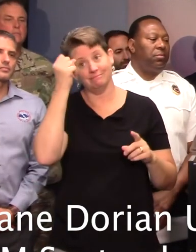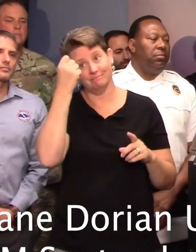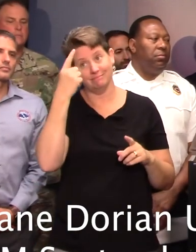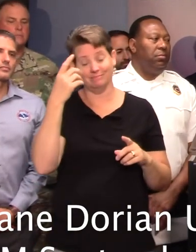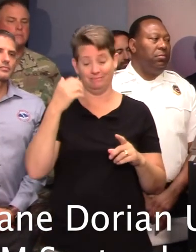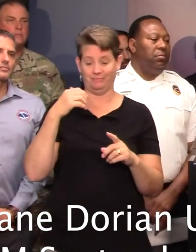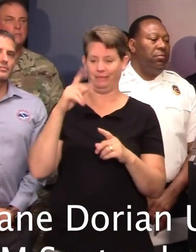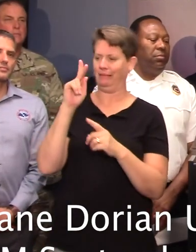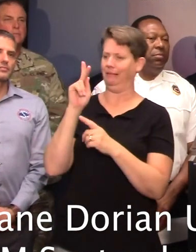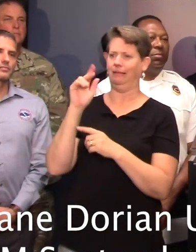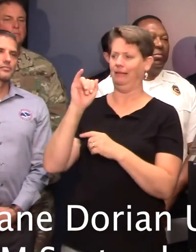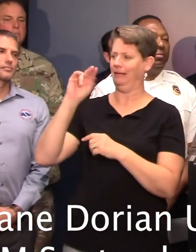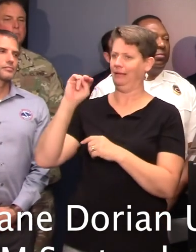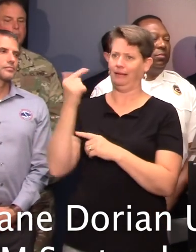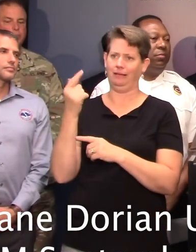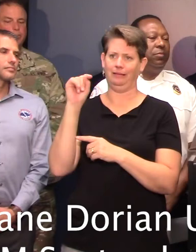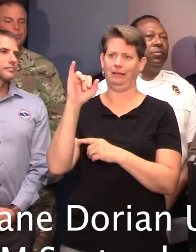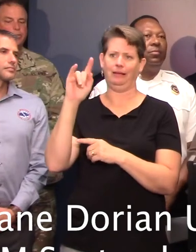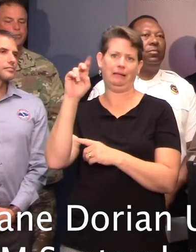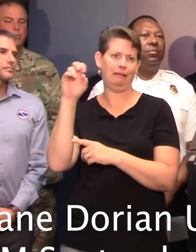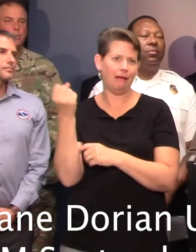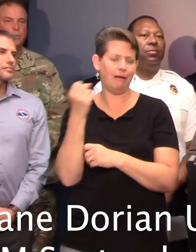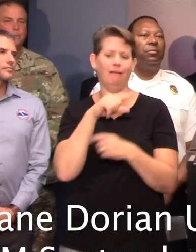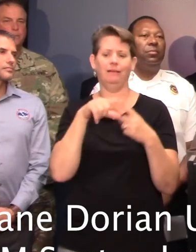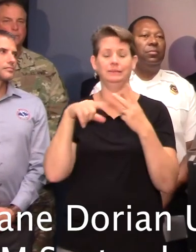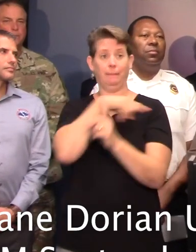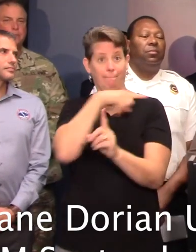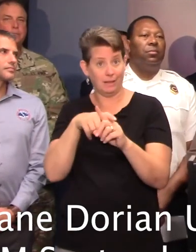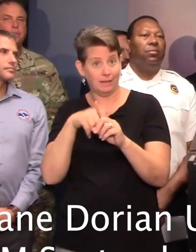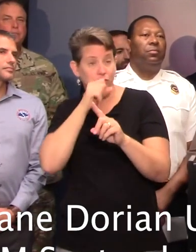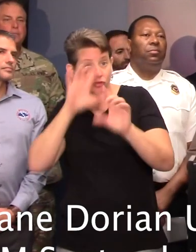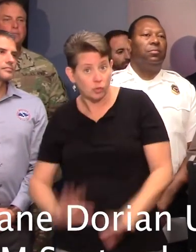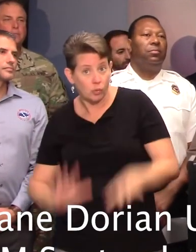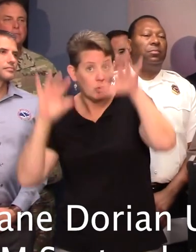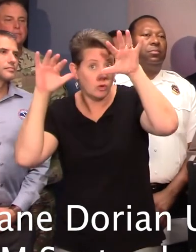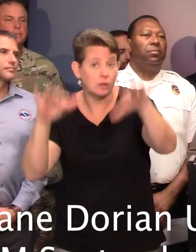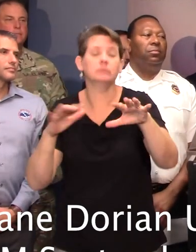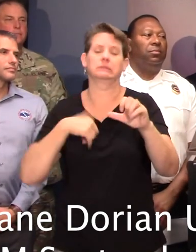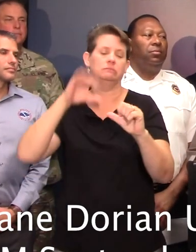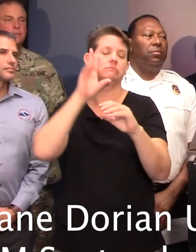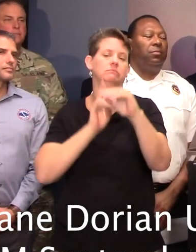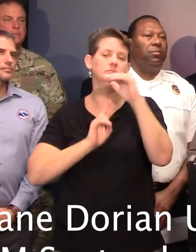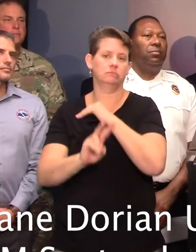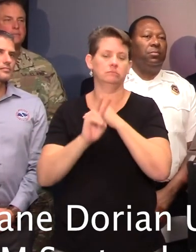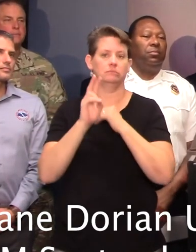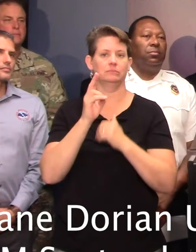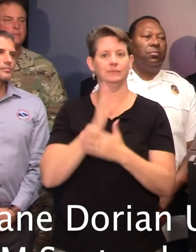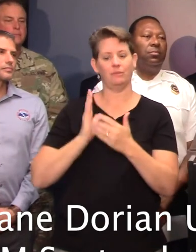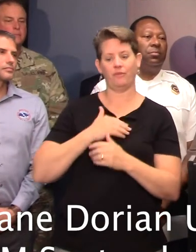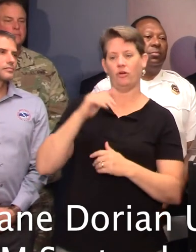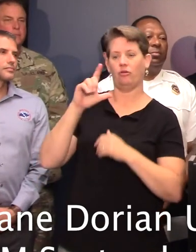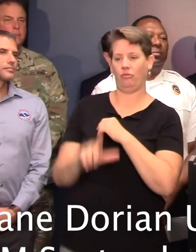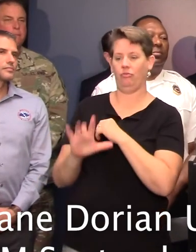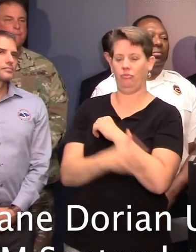tides and with the possibility of the storm surge, clearly we're anticipating issues down in some of our low